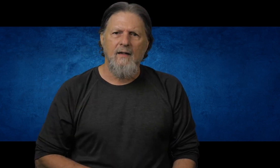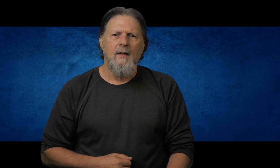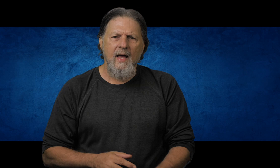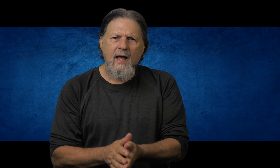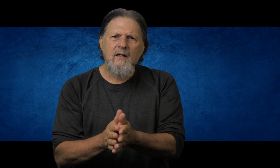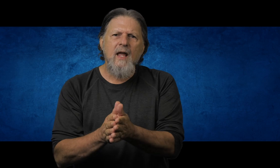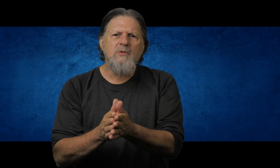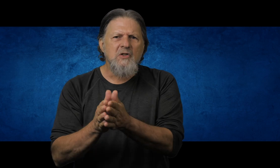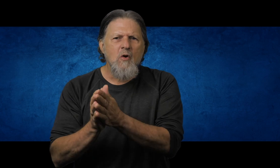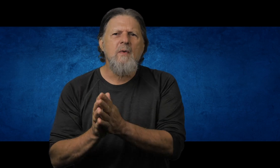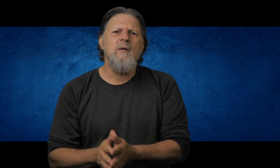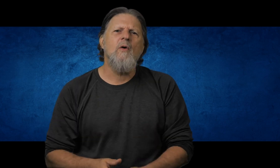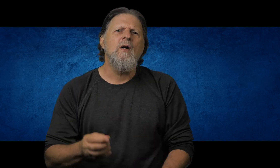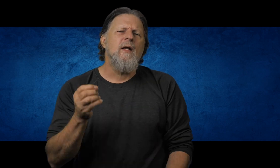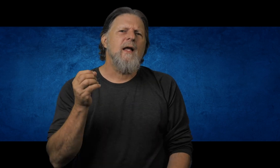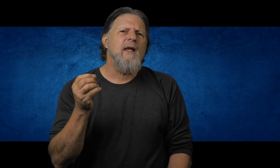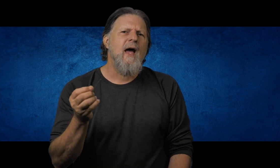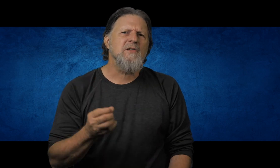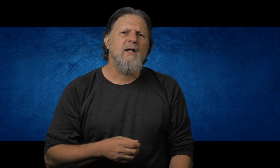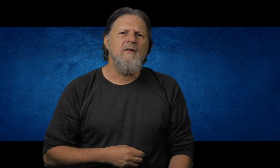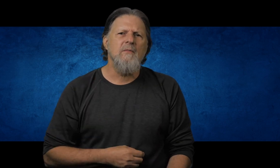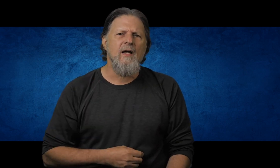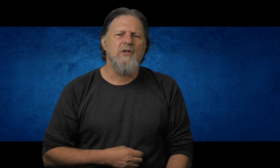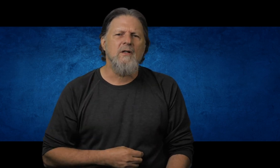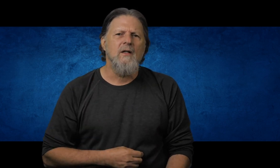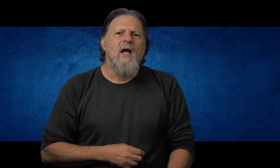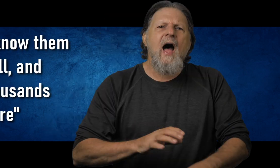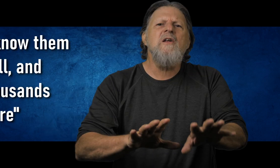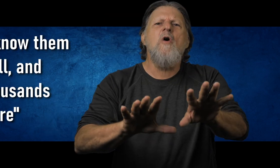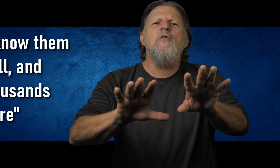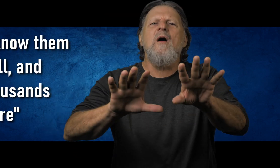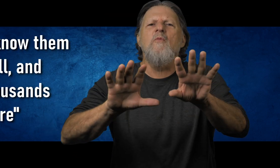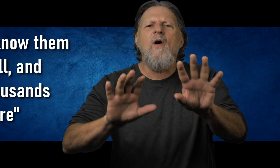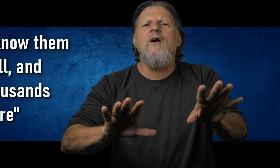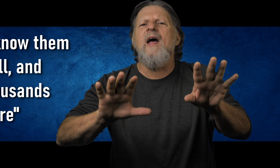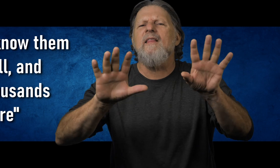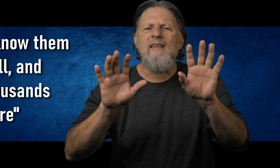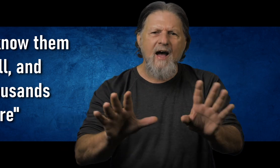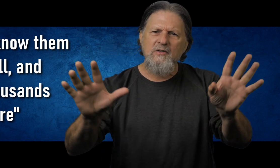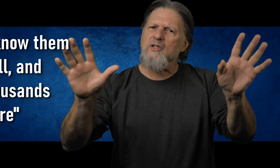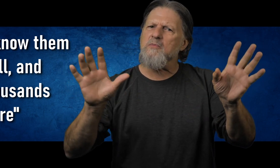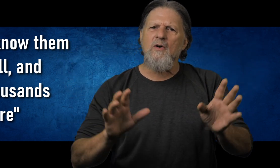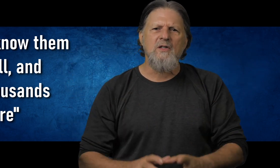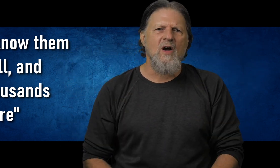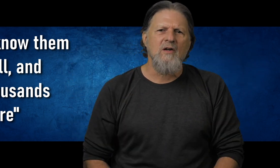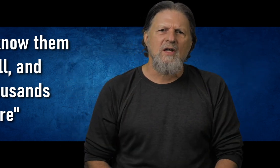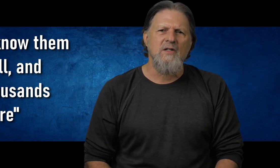And I could name so many more that he hasn't even mentioned. I know them well and thousands more, the song says.